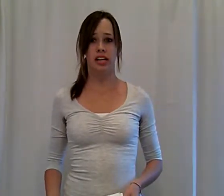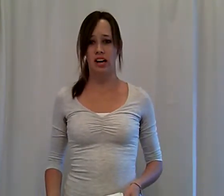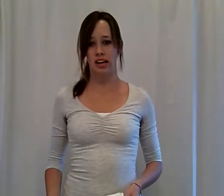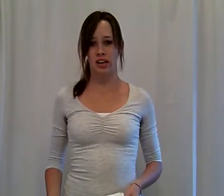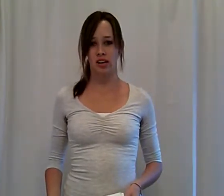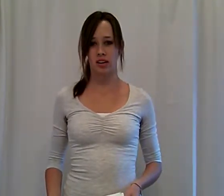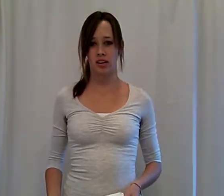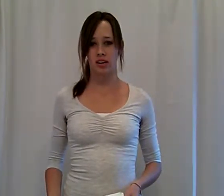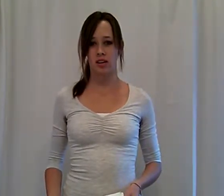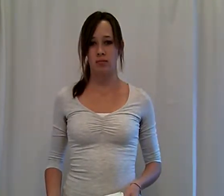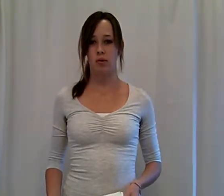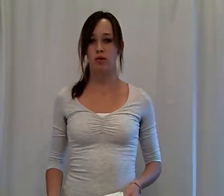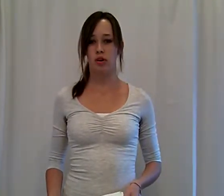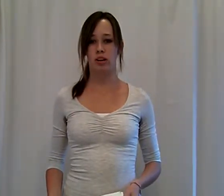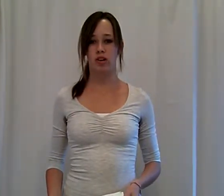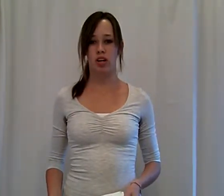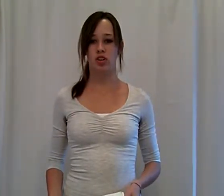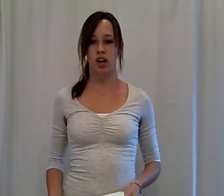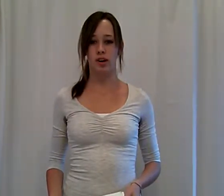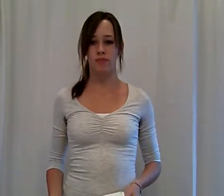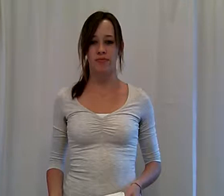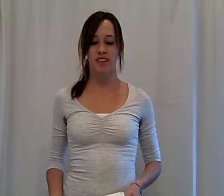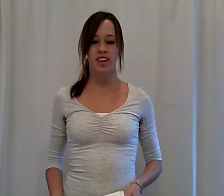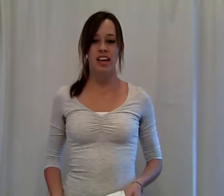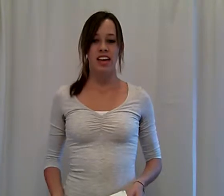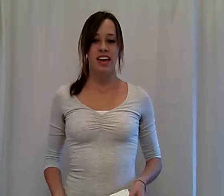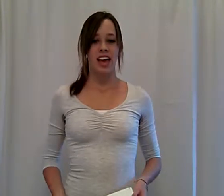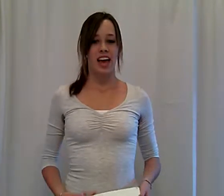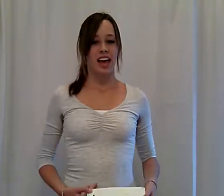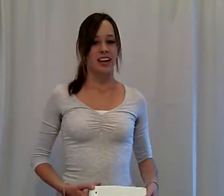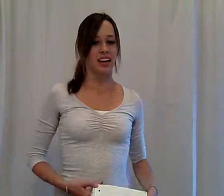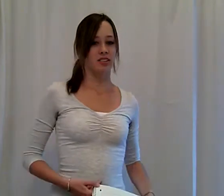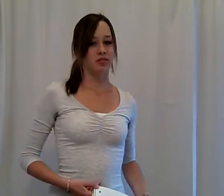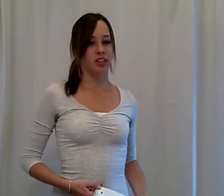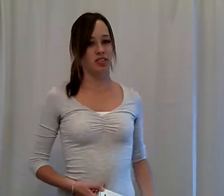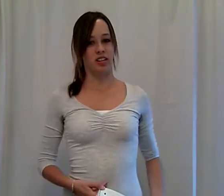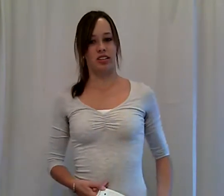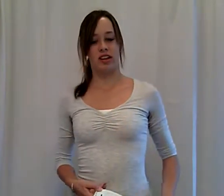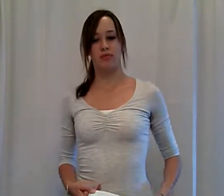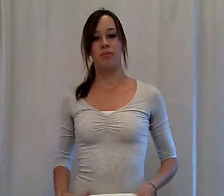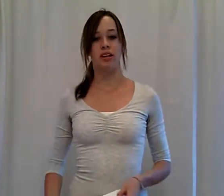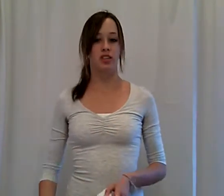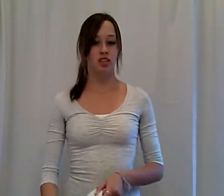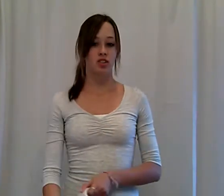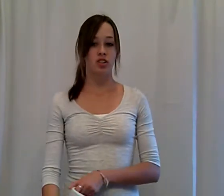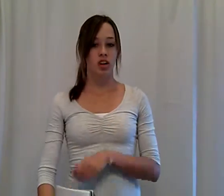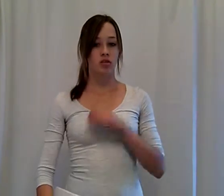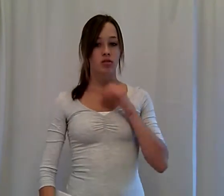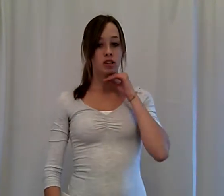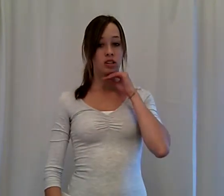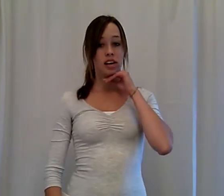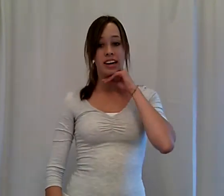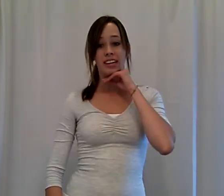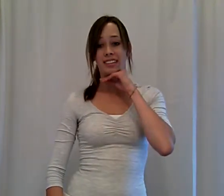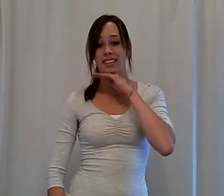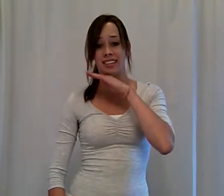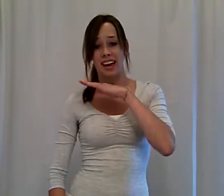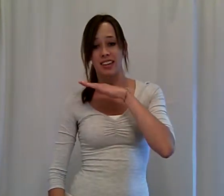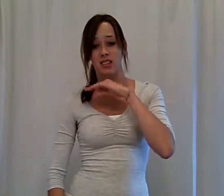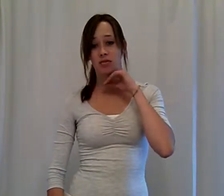lying. But we try, try, try. And I didn't really understand that. But just so you know, lying is like that. So